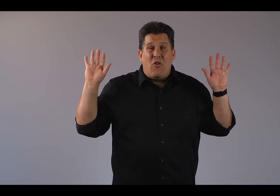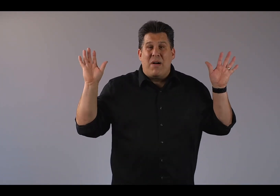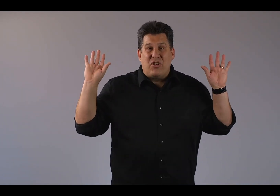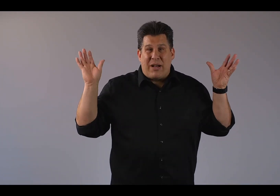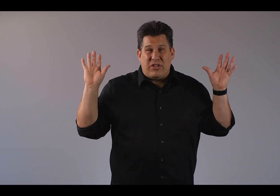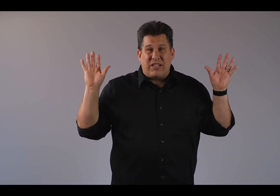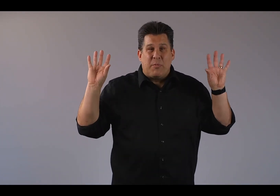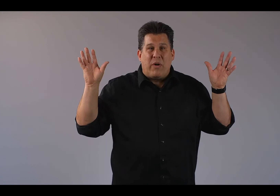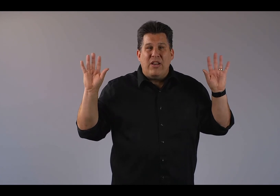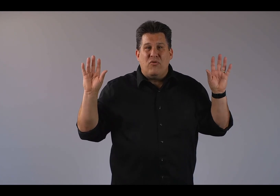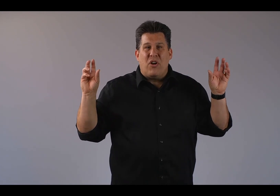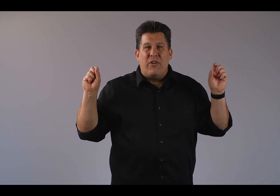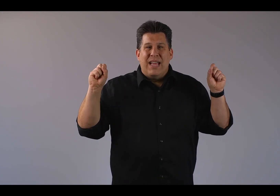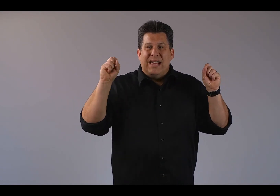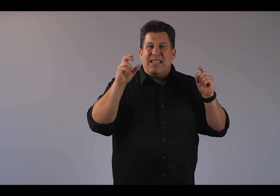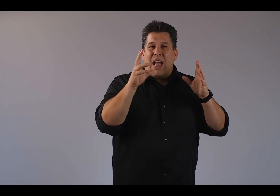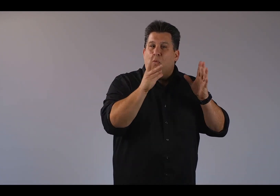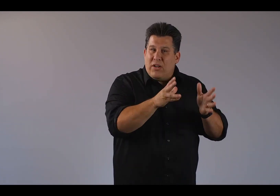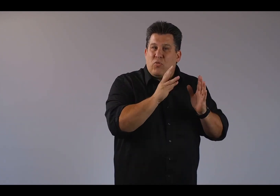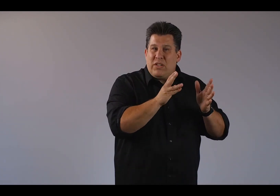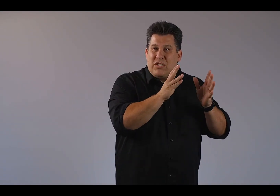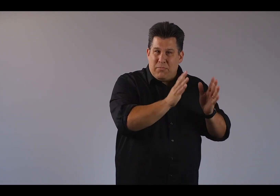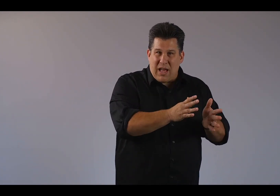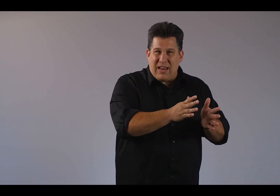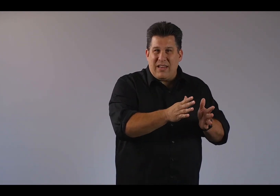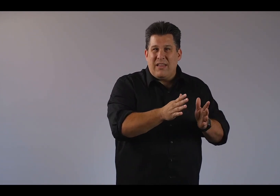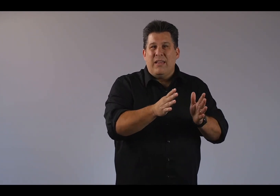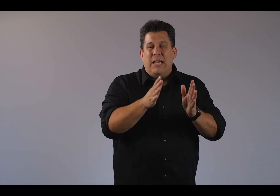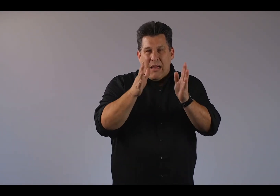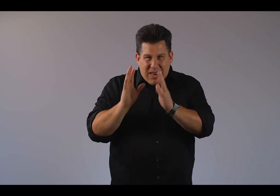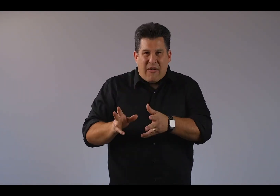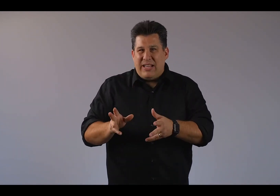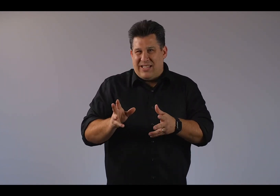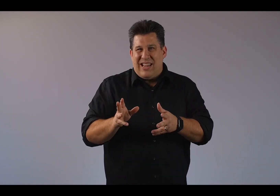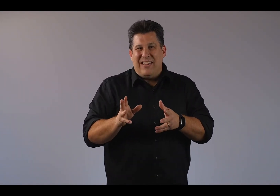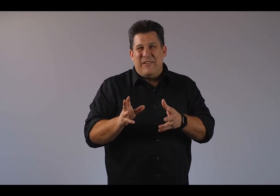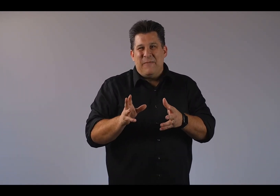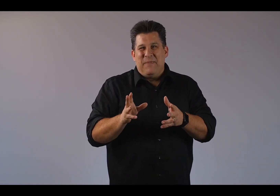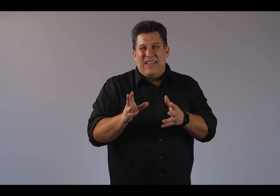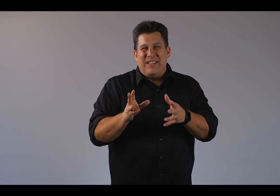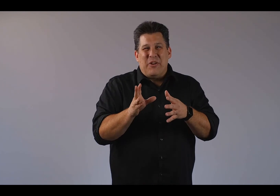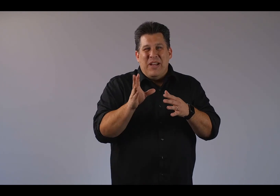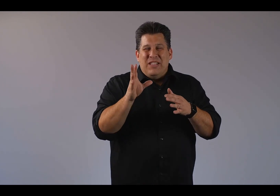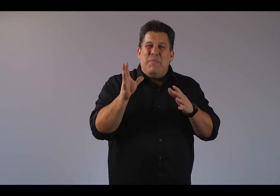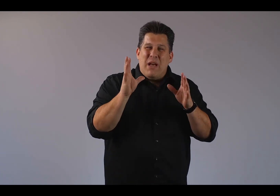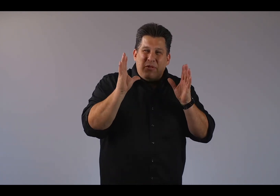know much about Jesus, but what I do know is that I once was blind and now I see. And so to be able to